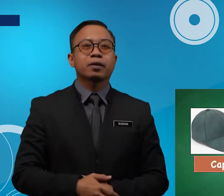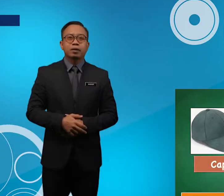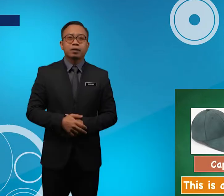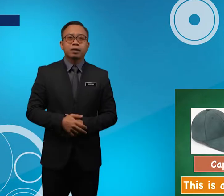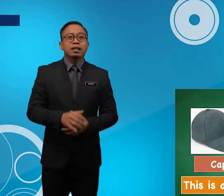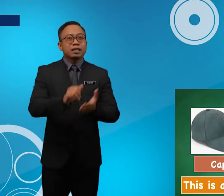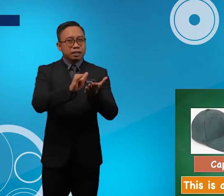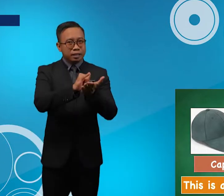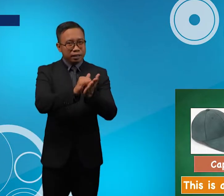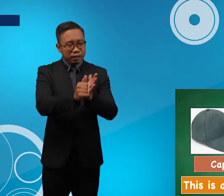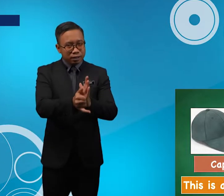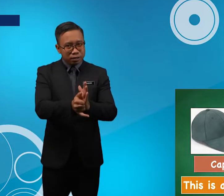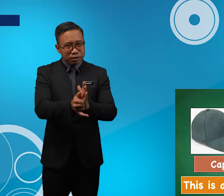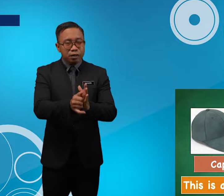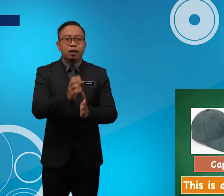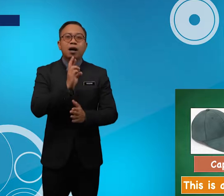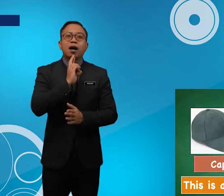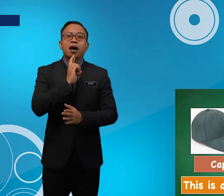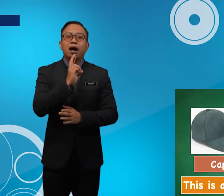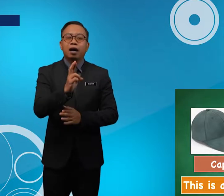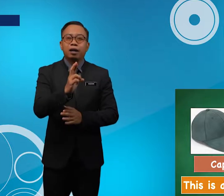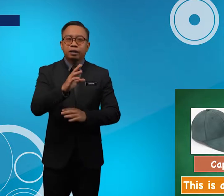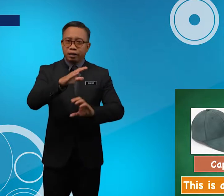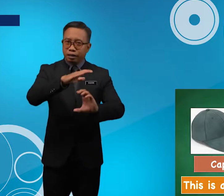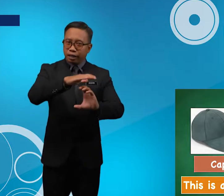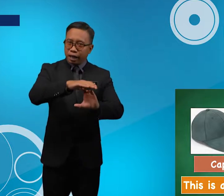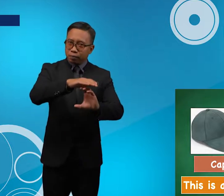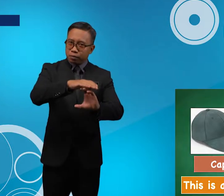These Are Caps